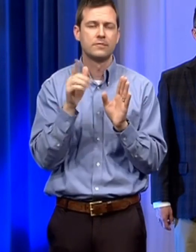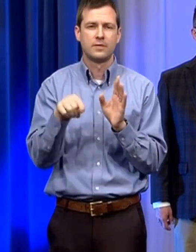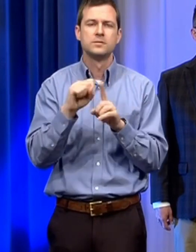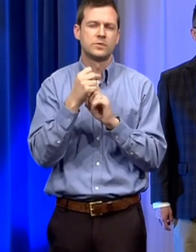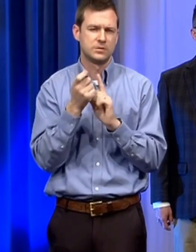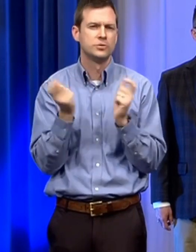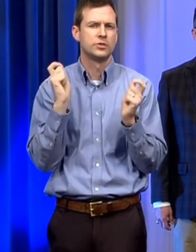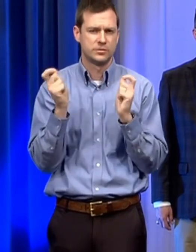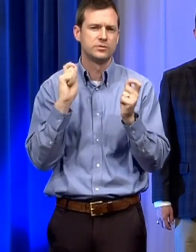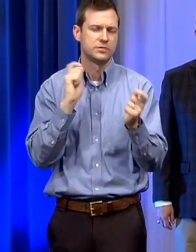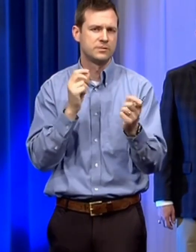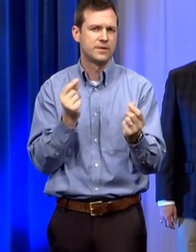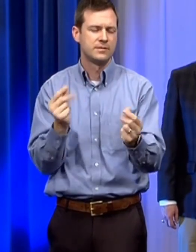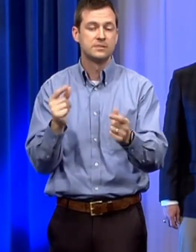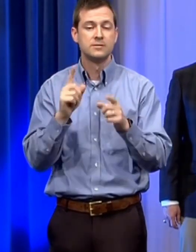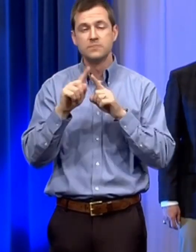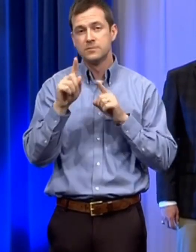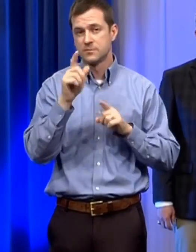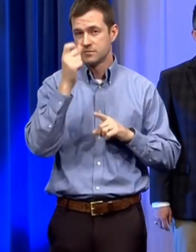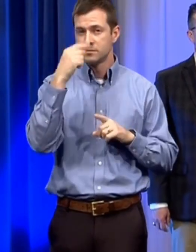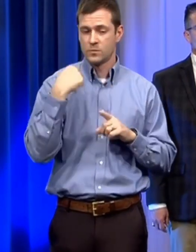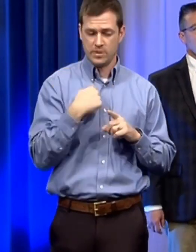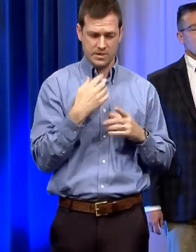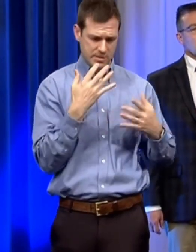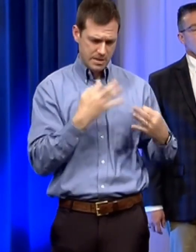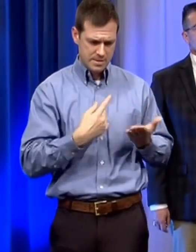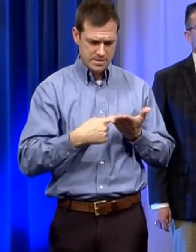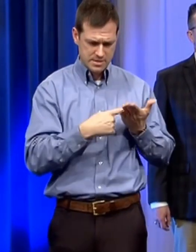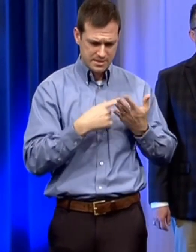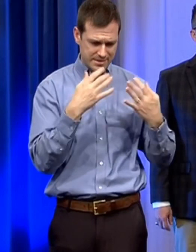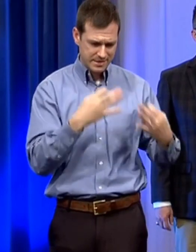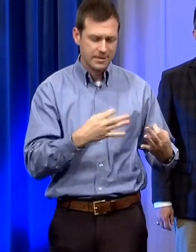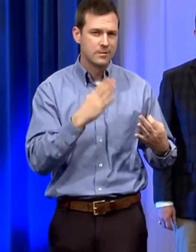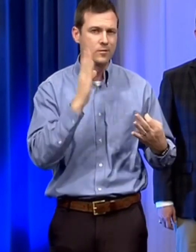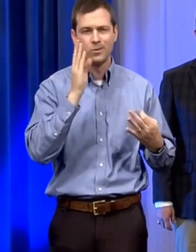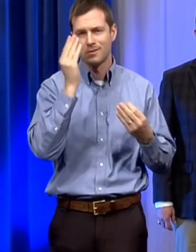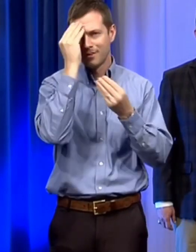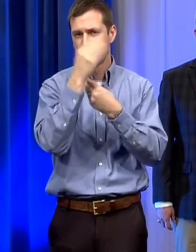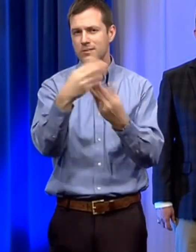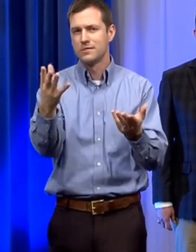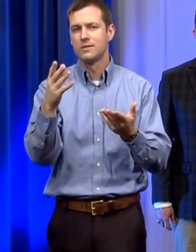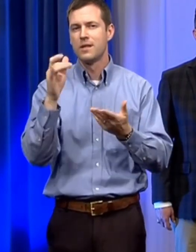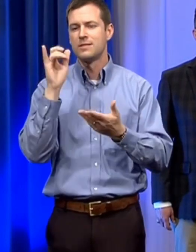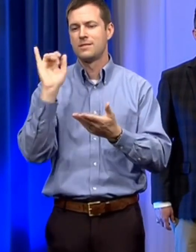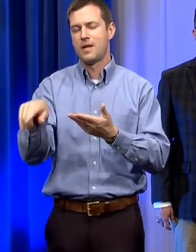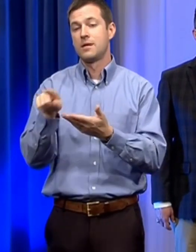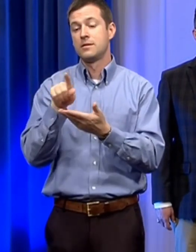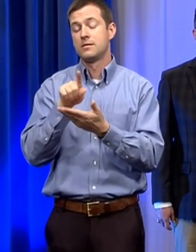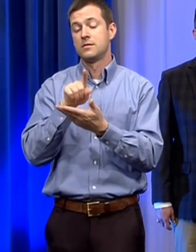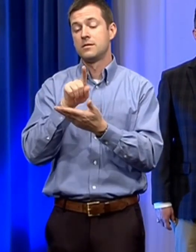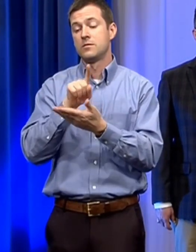as we make changes then and make decisions about what we have to do after that last week of the closure